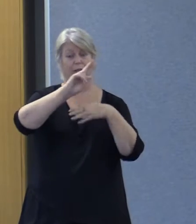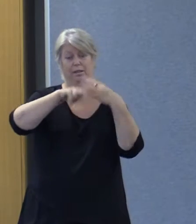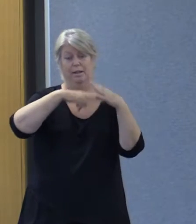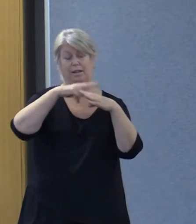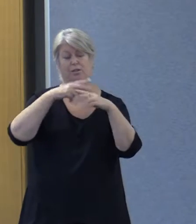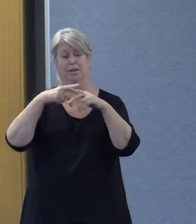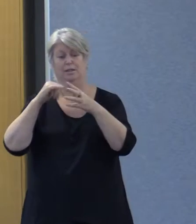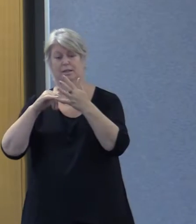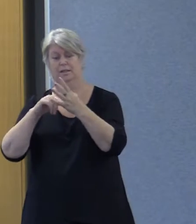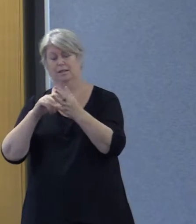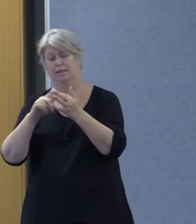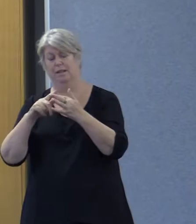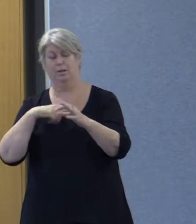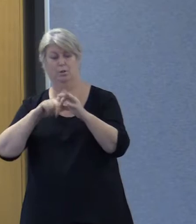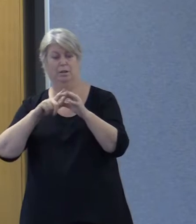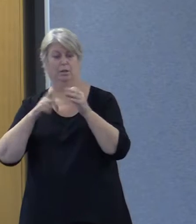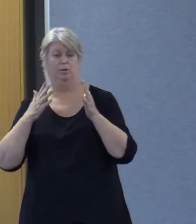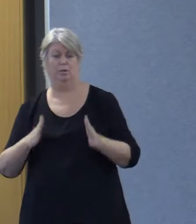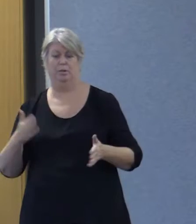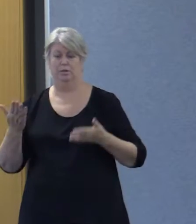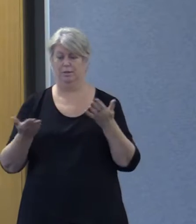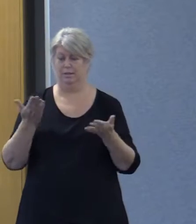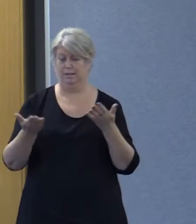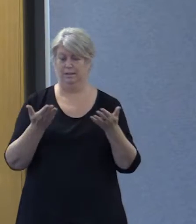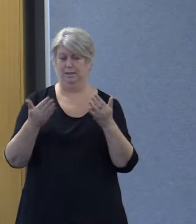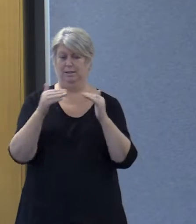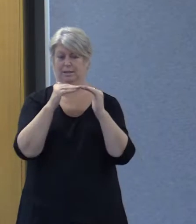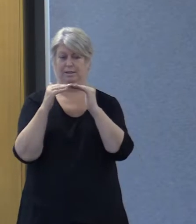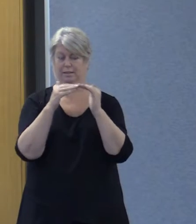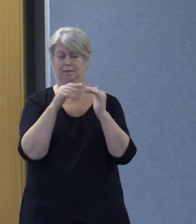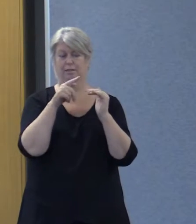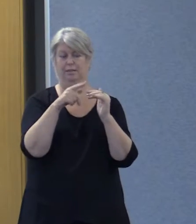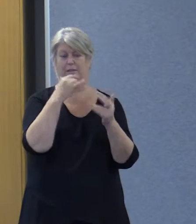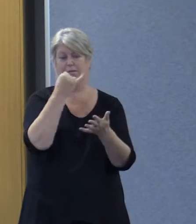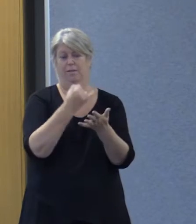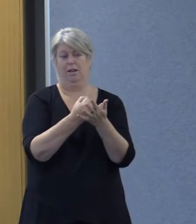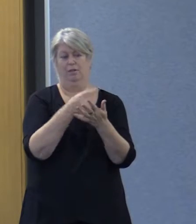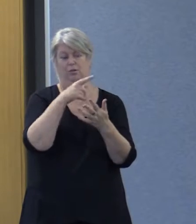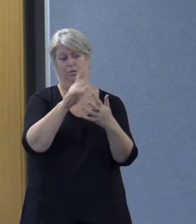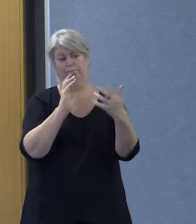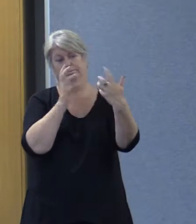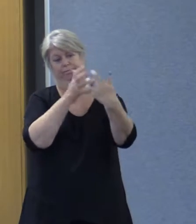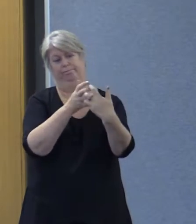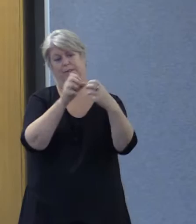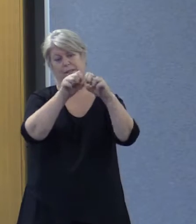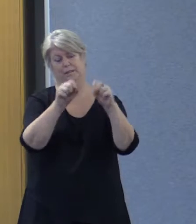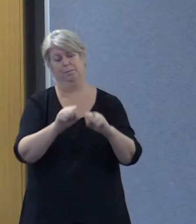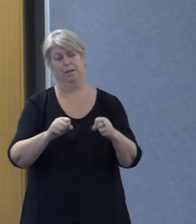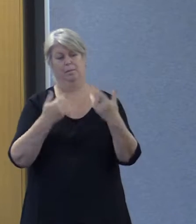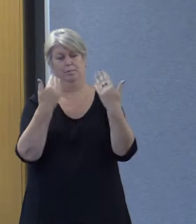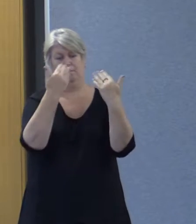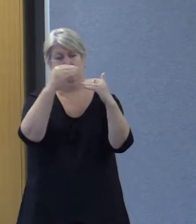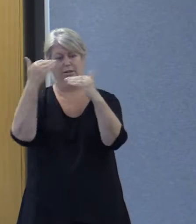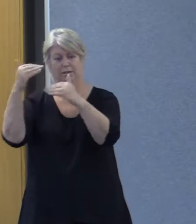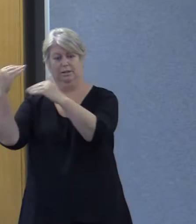and state quality human service and disability services standards have failed to address the systemic barriers that underlie